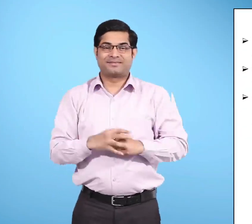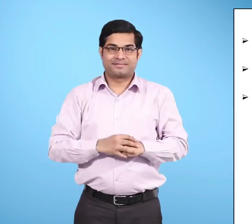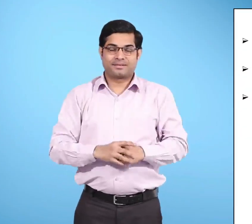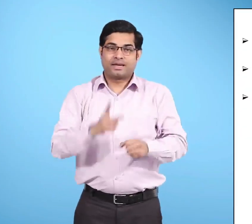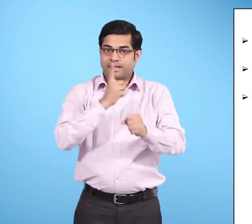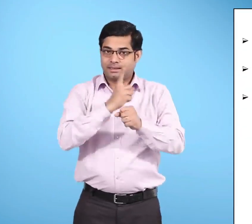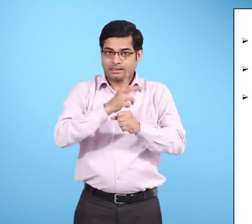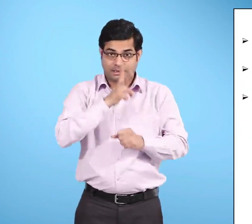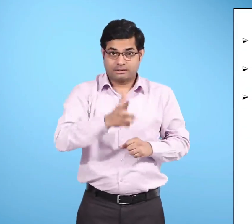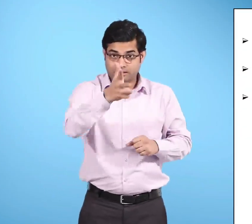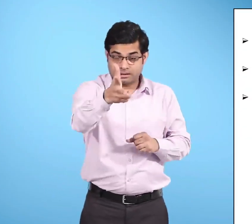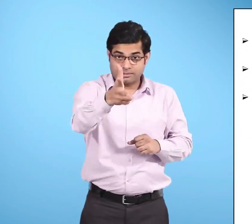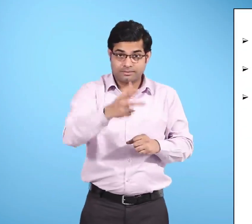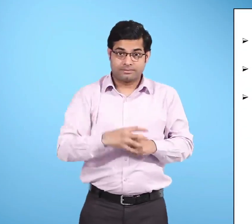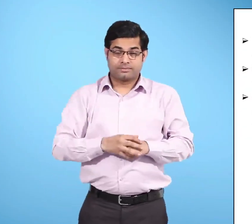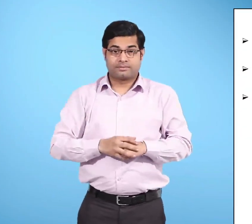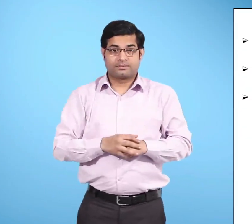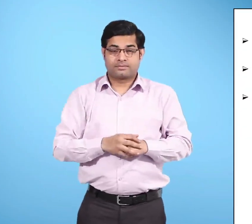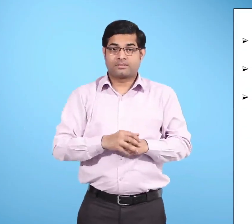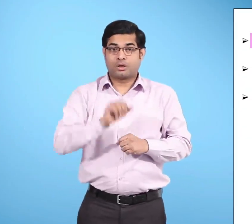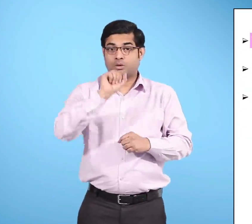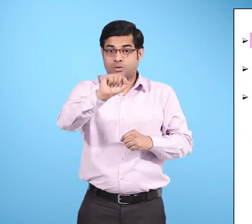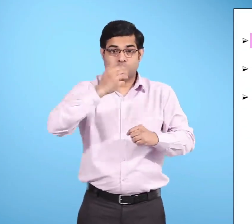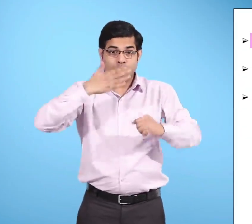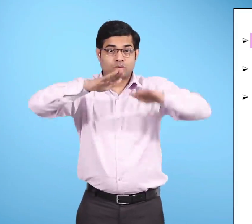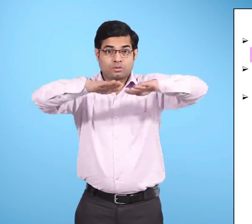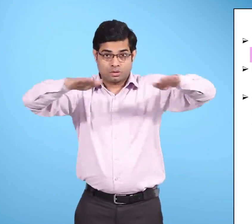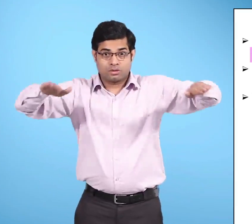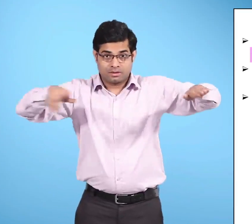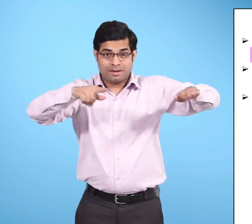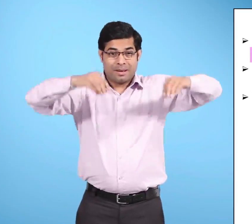To the teacher Talk to your students about rain